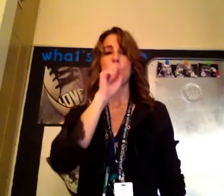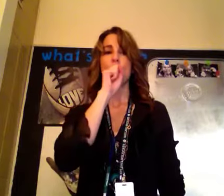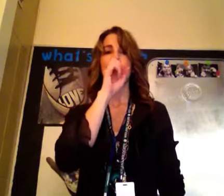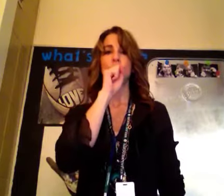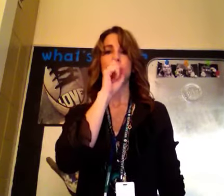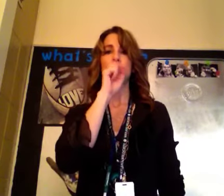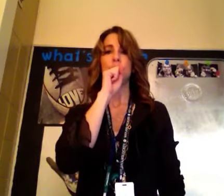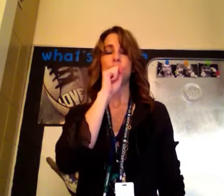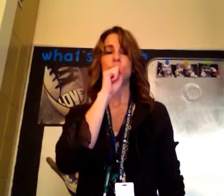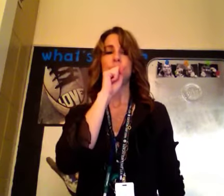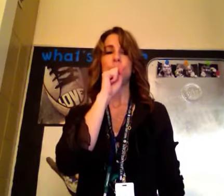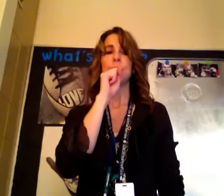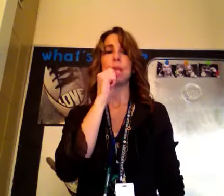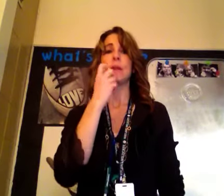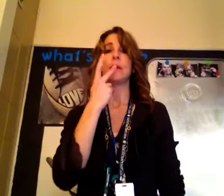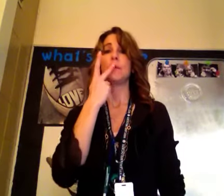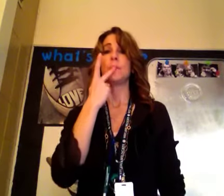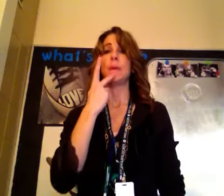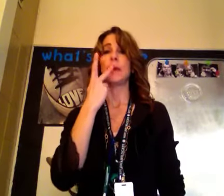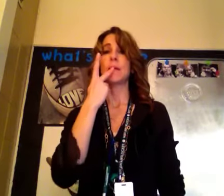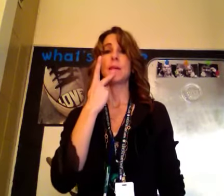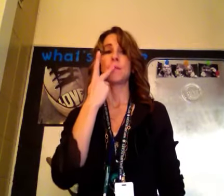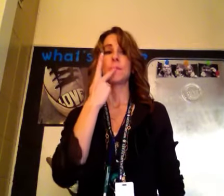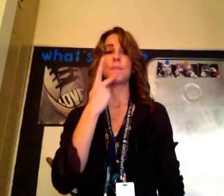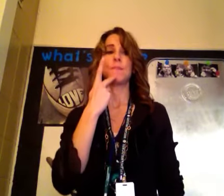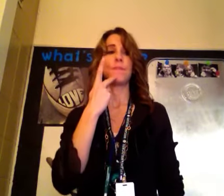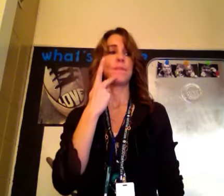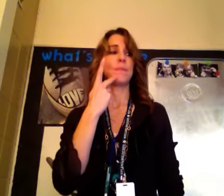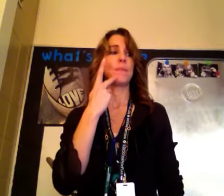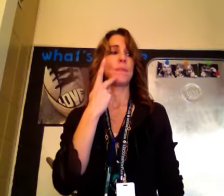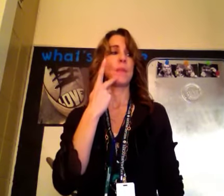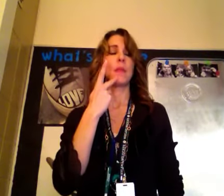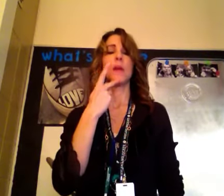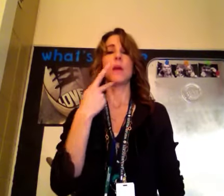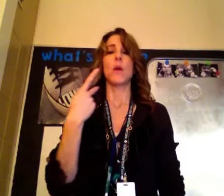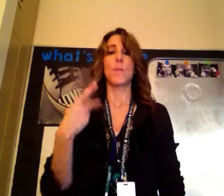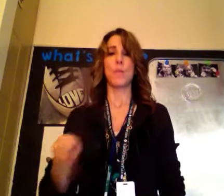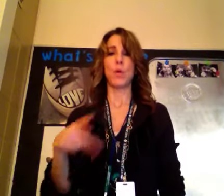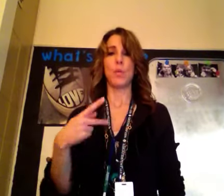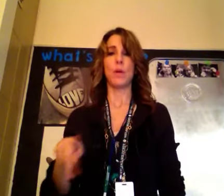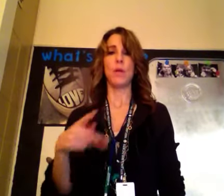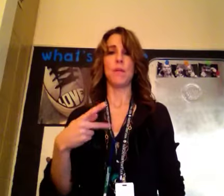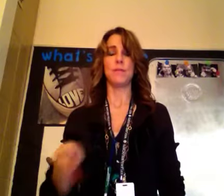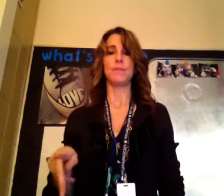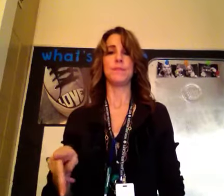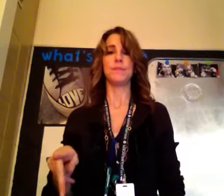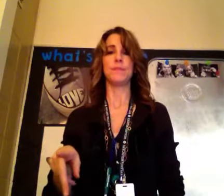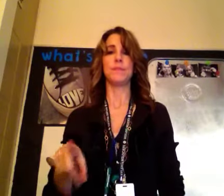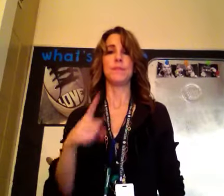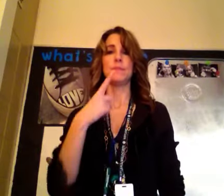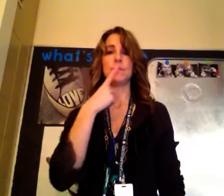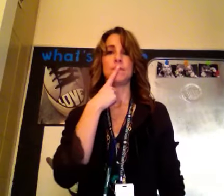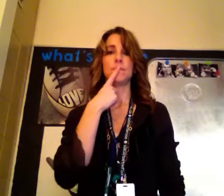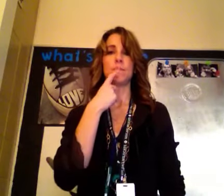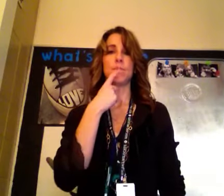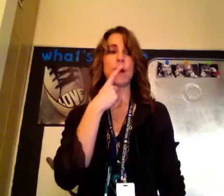orange, pink, purple, red,